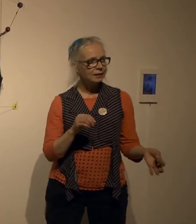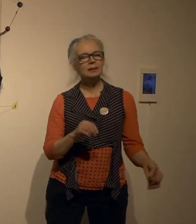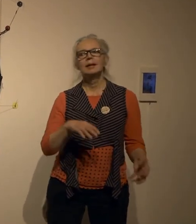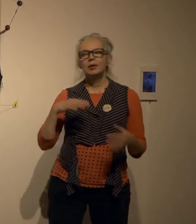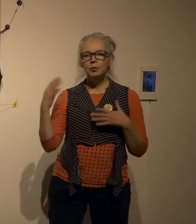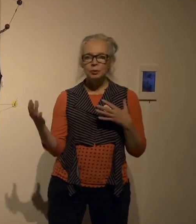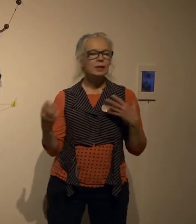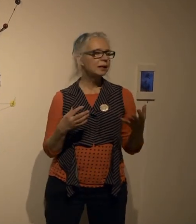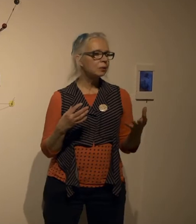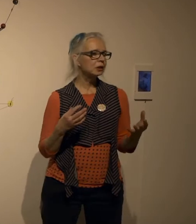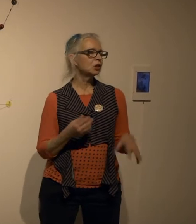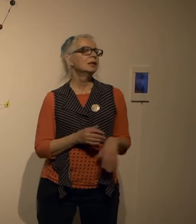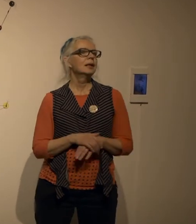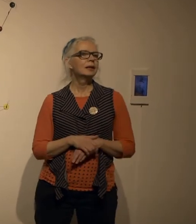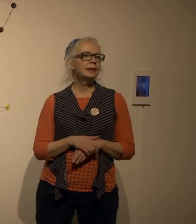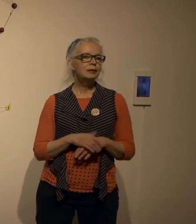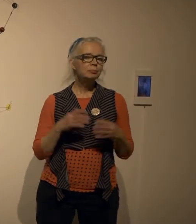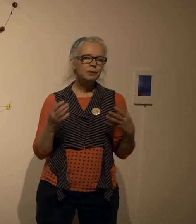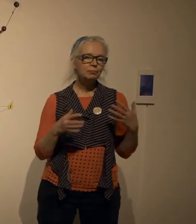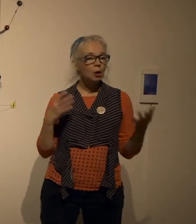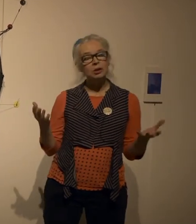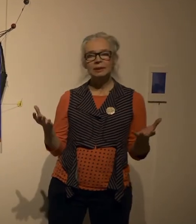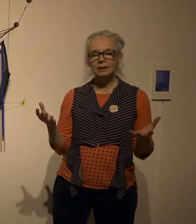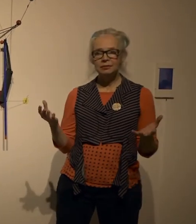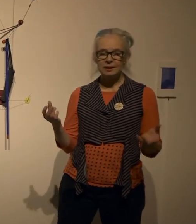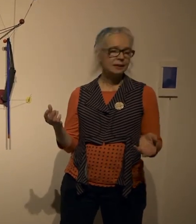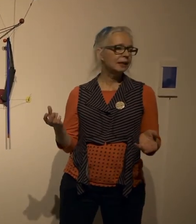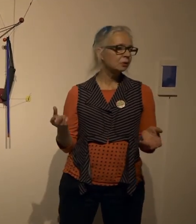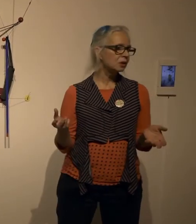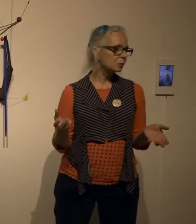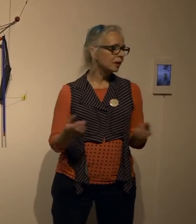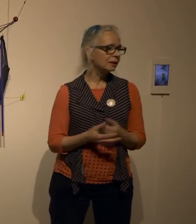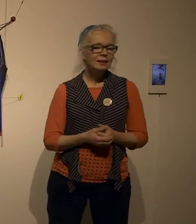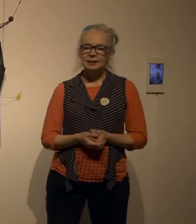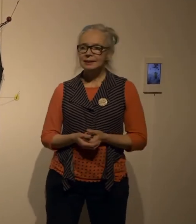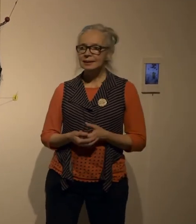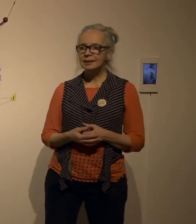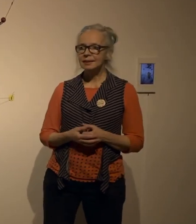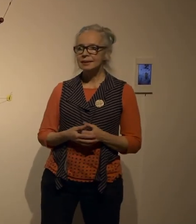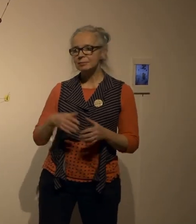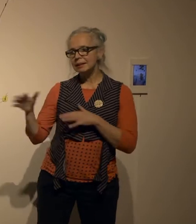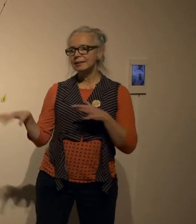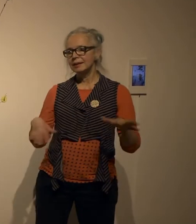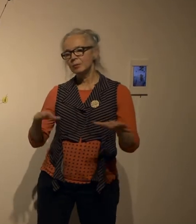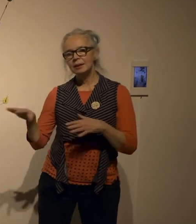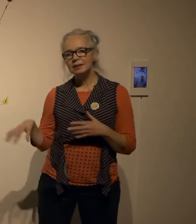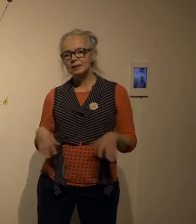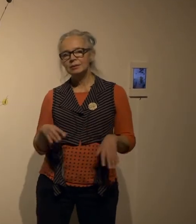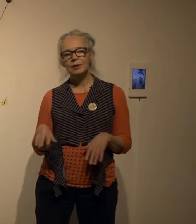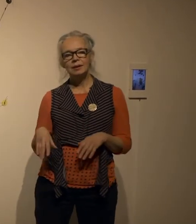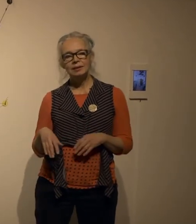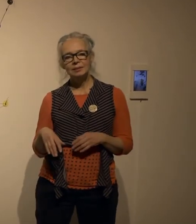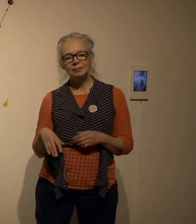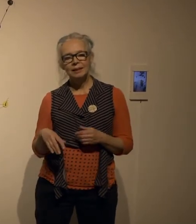connect through language and the poetry of sign language as well is something that I wanted